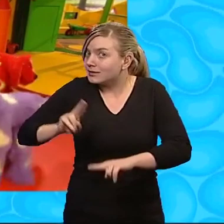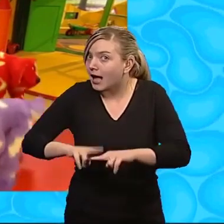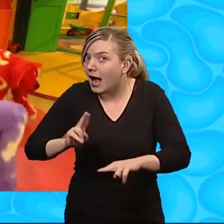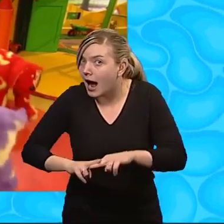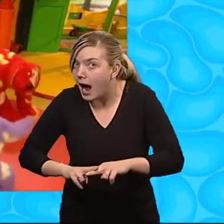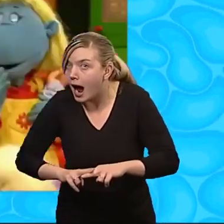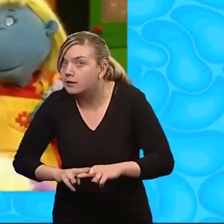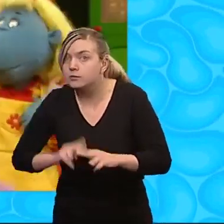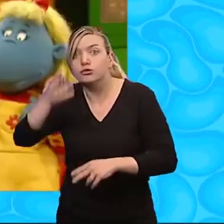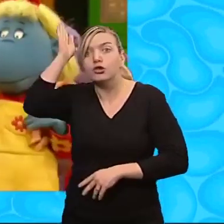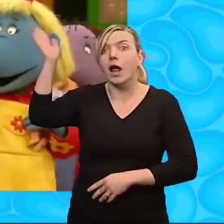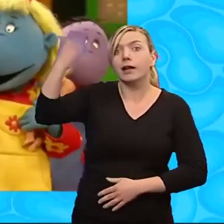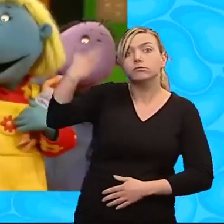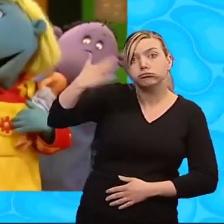dad! E